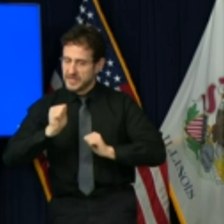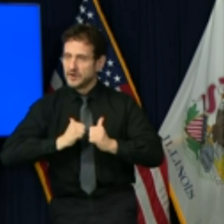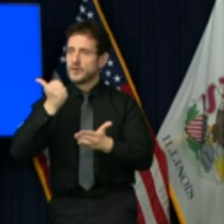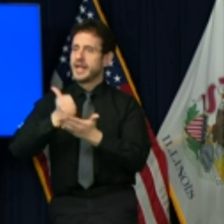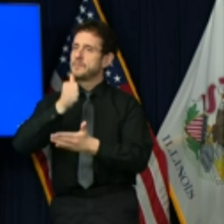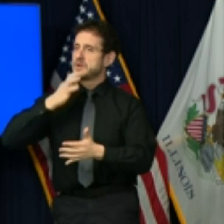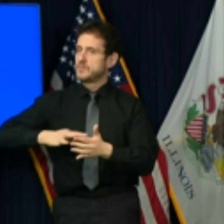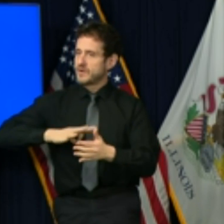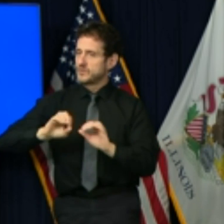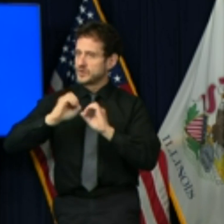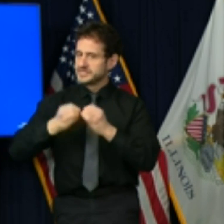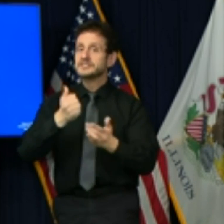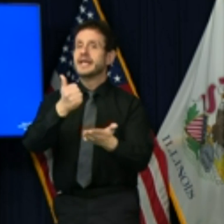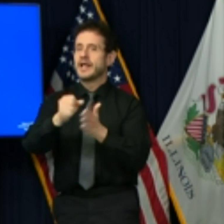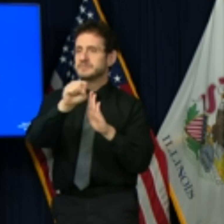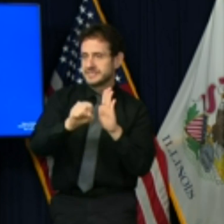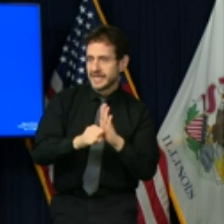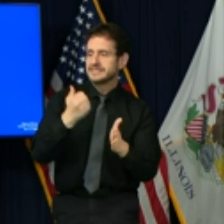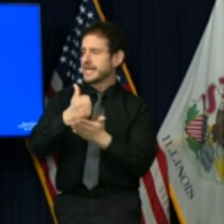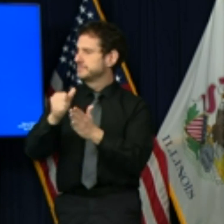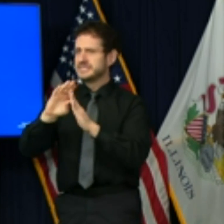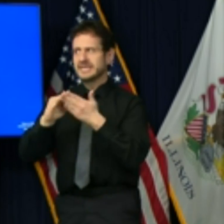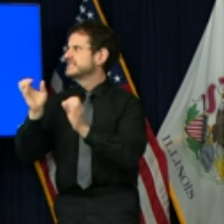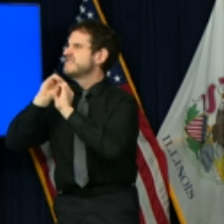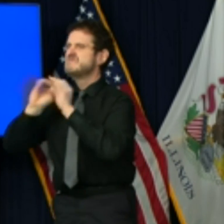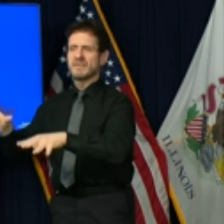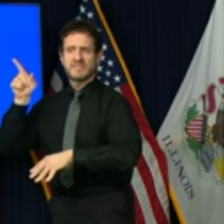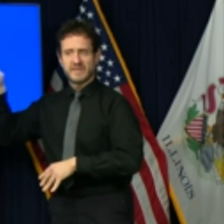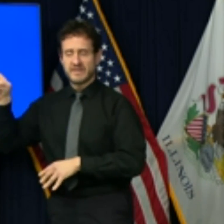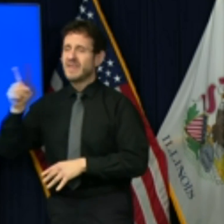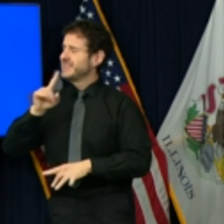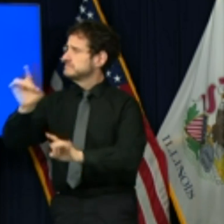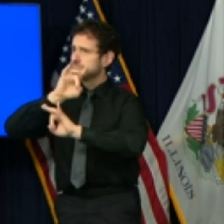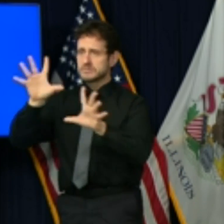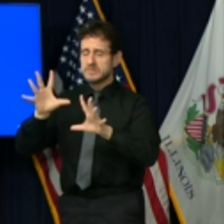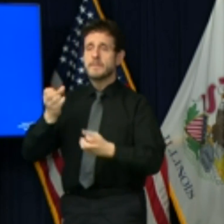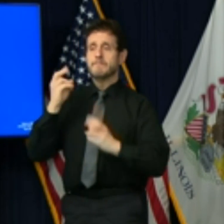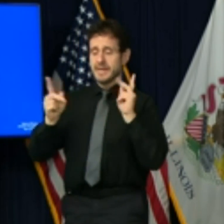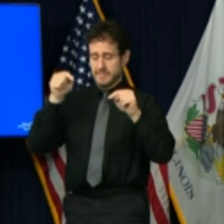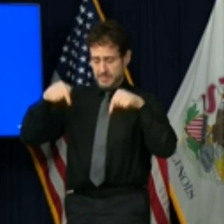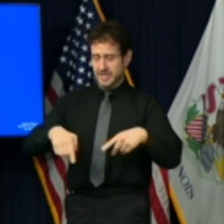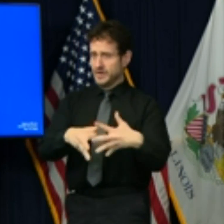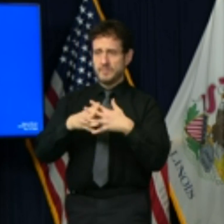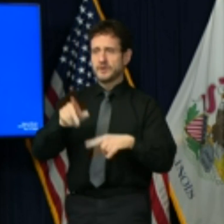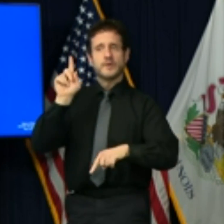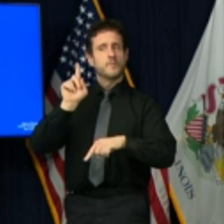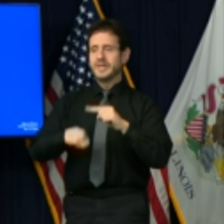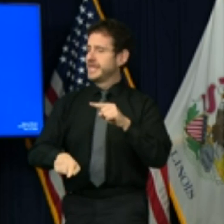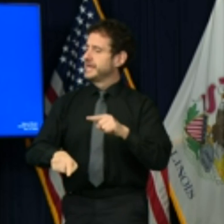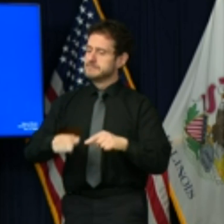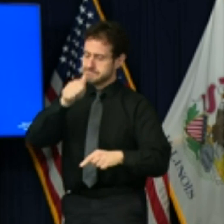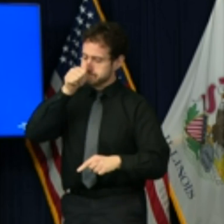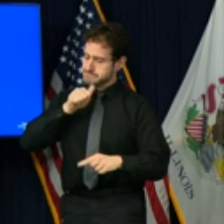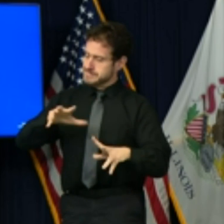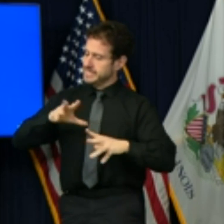travesty in American history, because many people in this country cannot sustain one more blow.